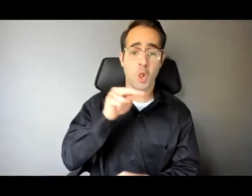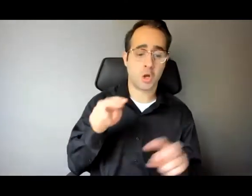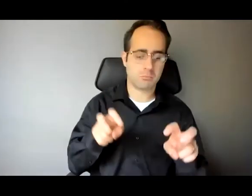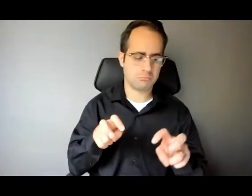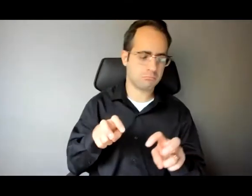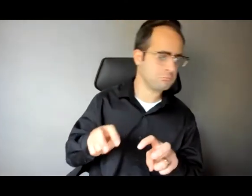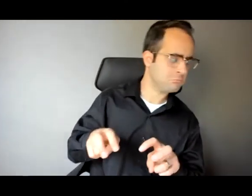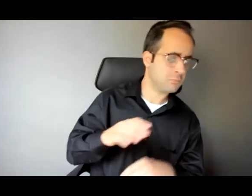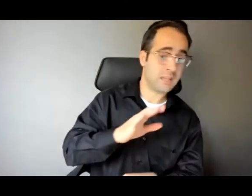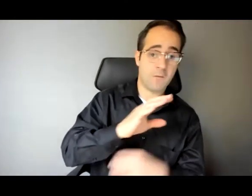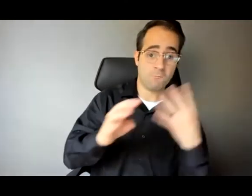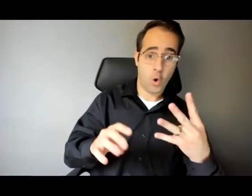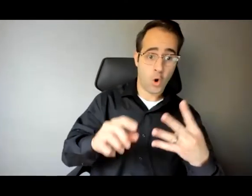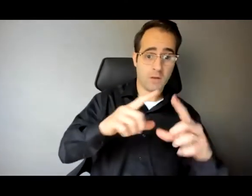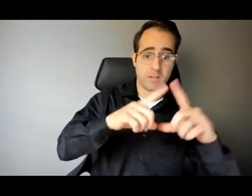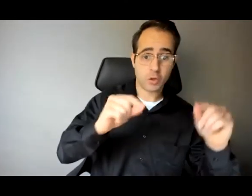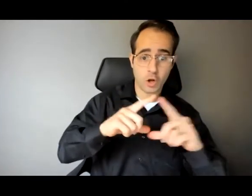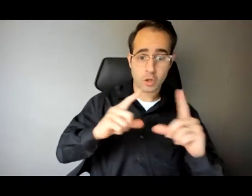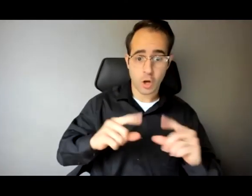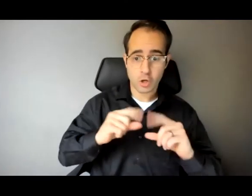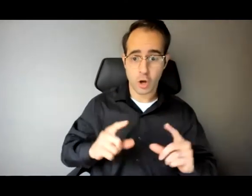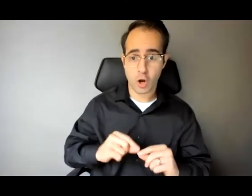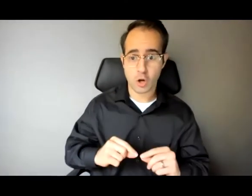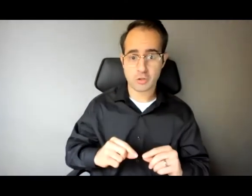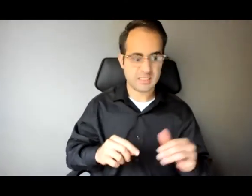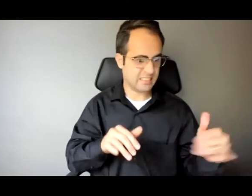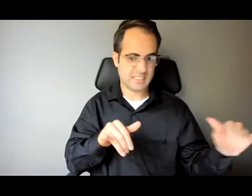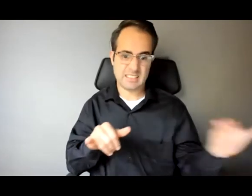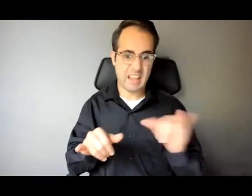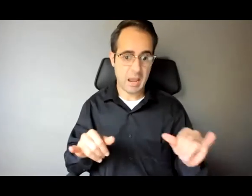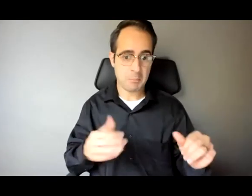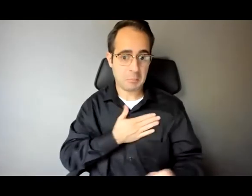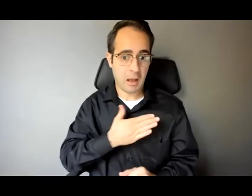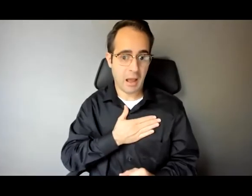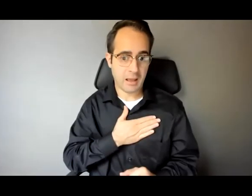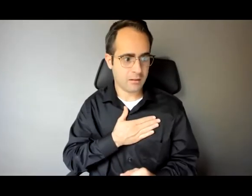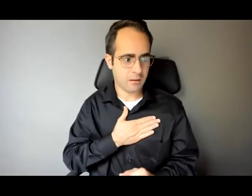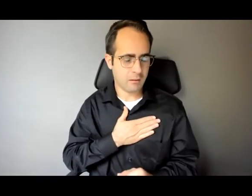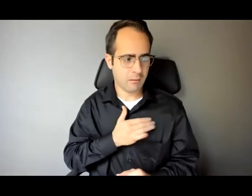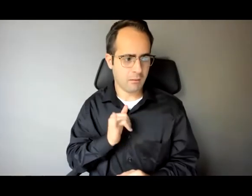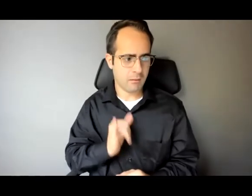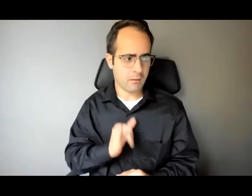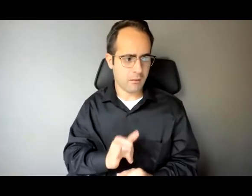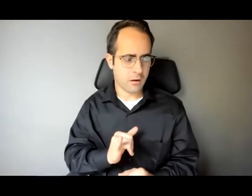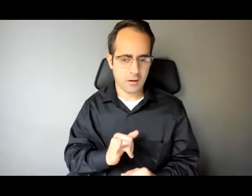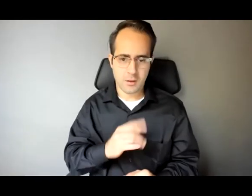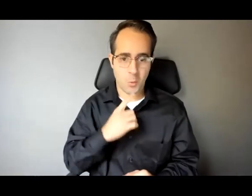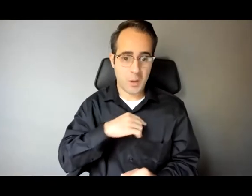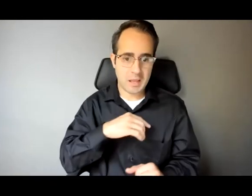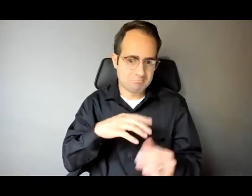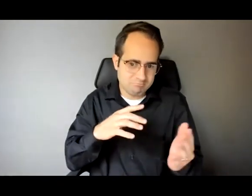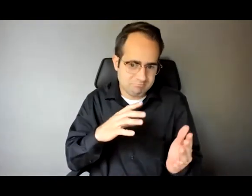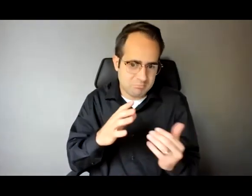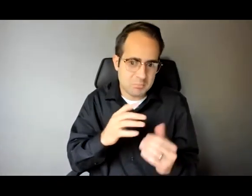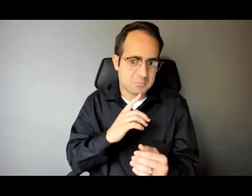realized that four of his cards were just like mine he literally chose four of the same cards and then when we had to go around the room and explain why we